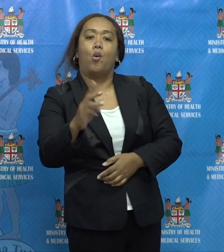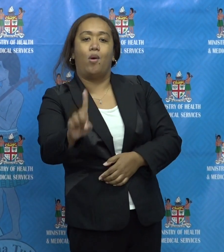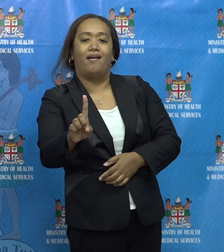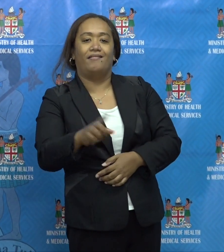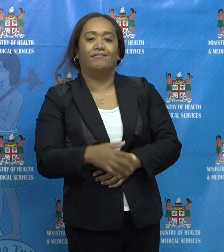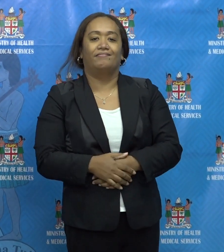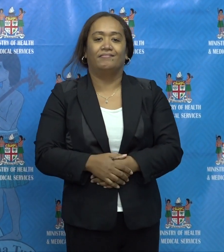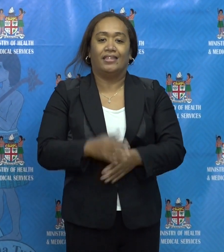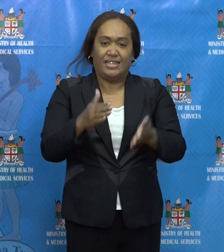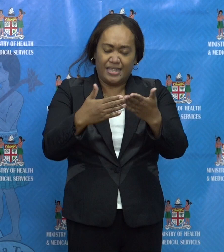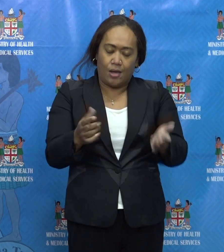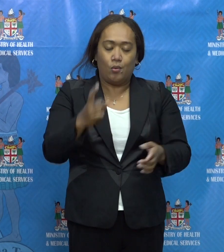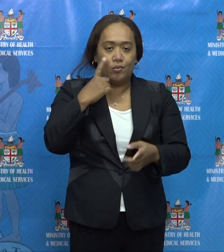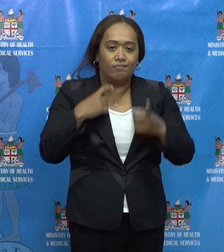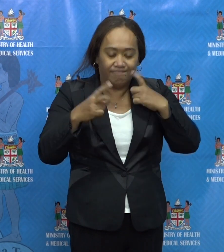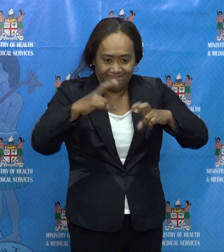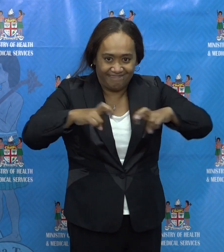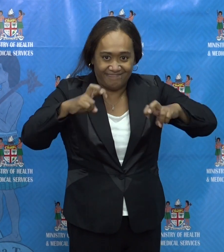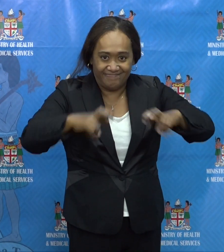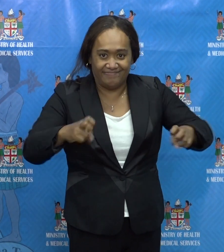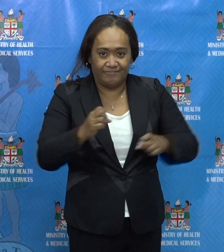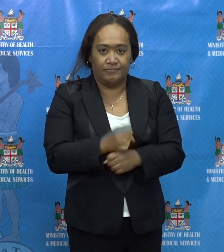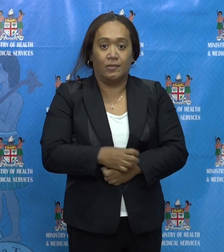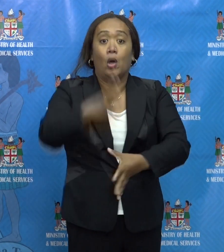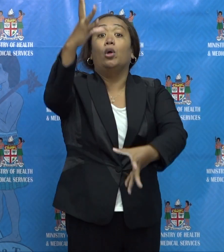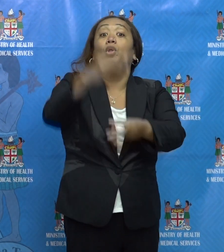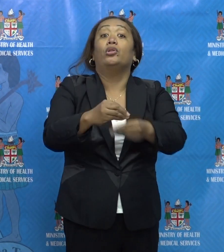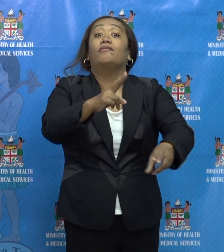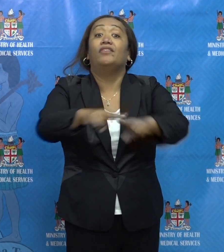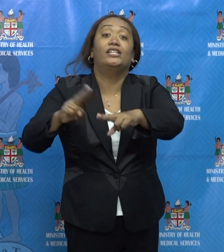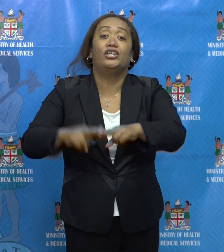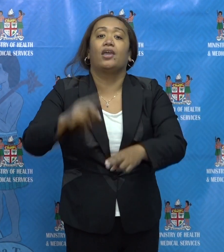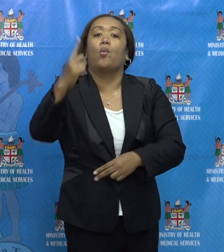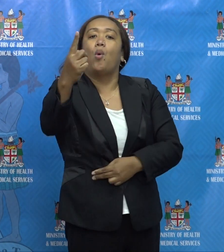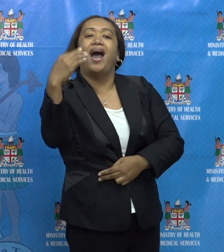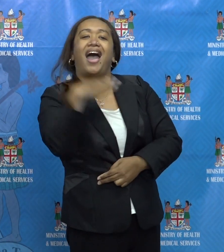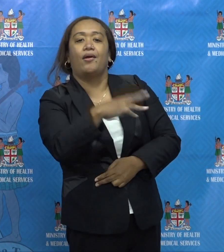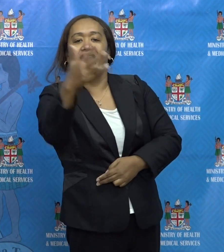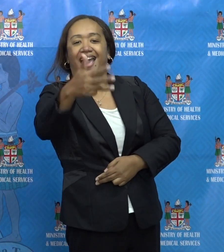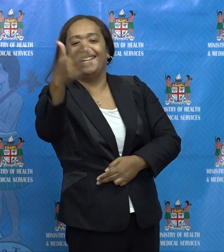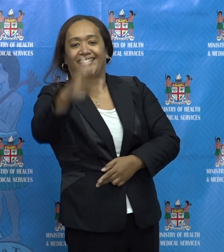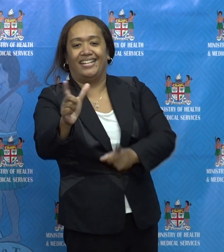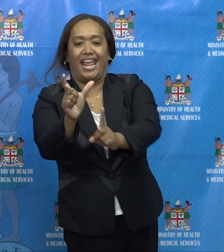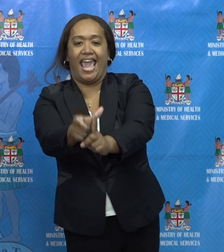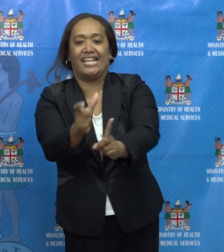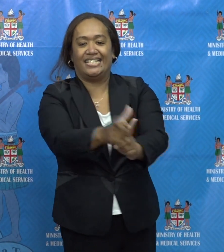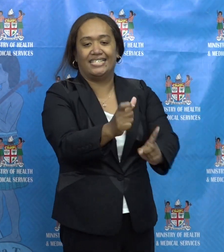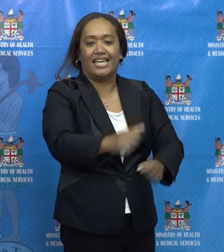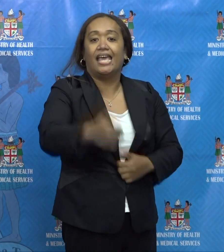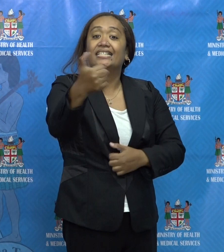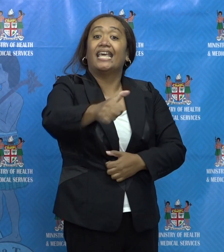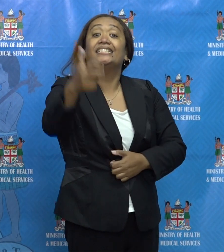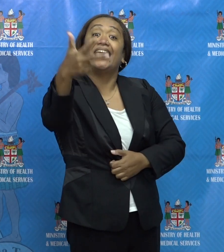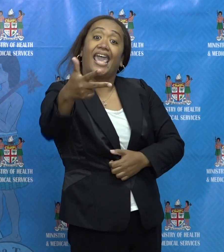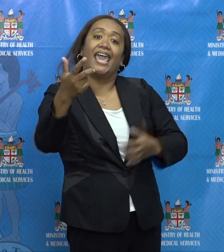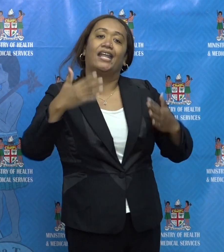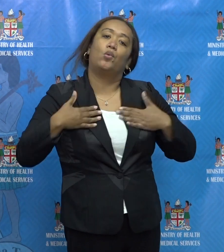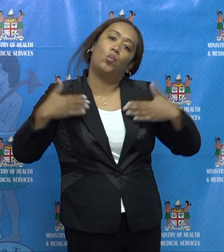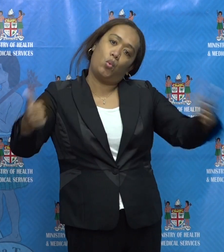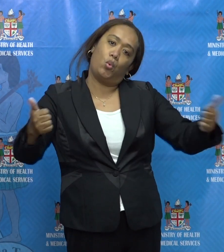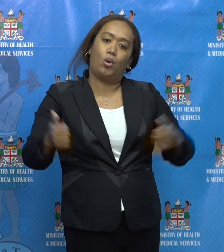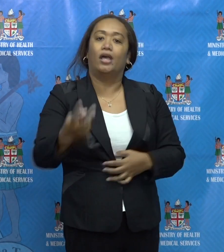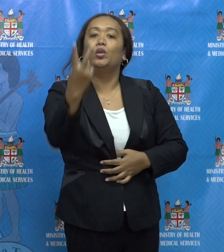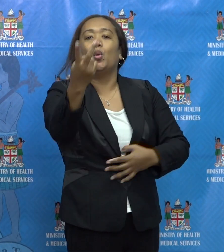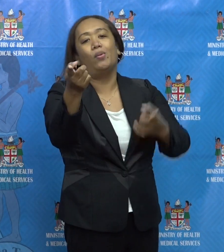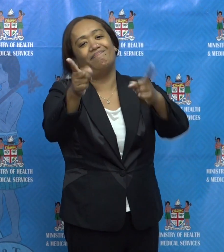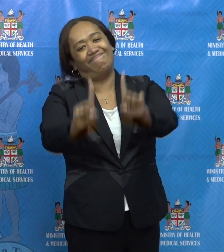of transmission. In total, Fiji has had 119 cases with 68 recoveries and two deaths, since